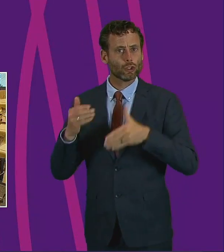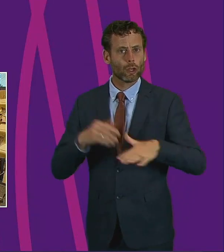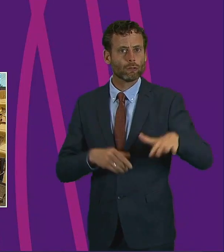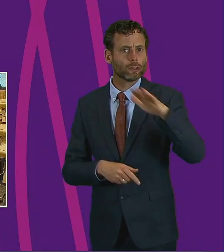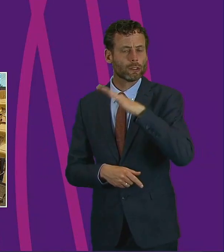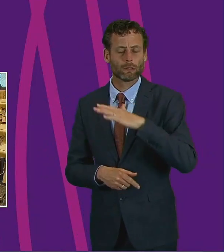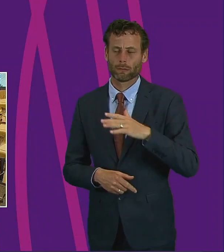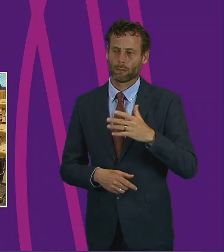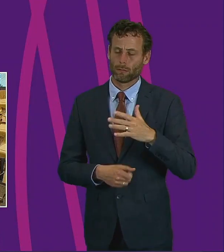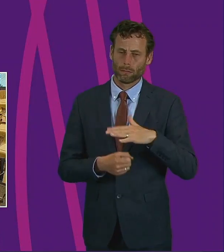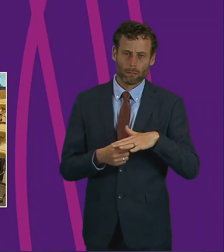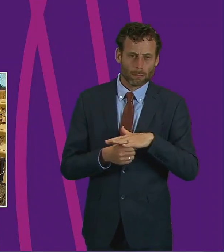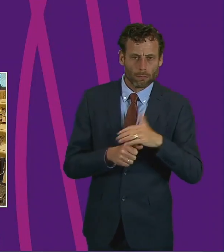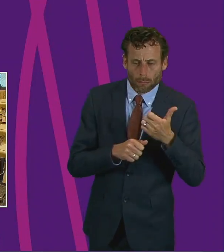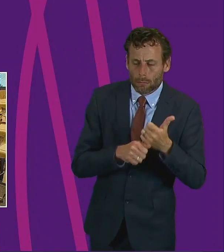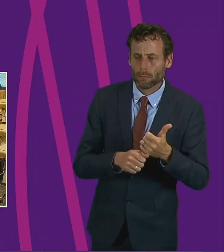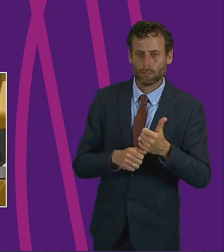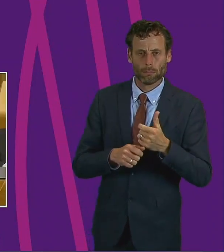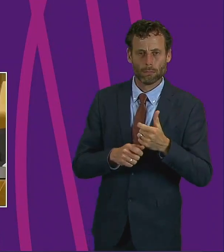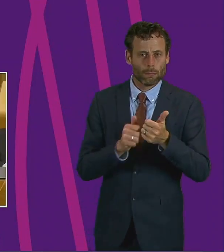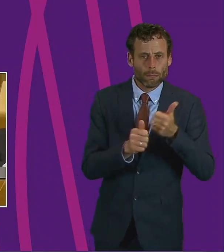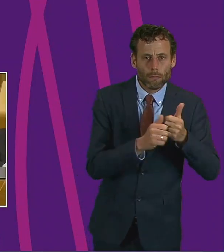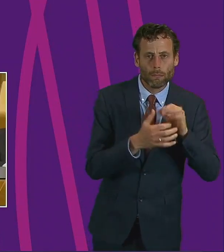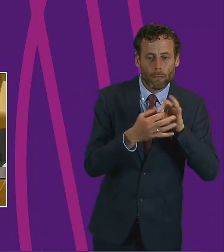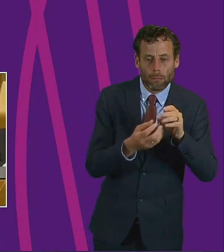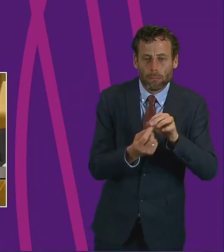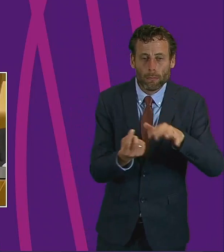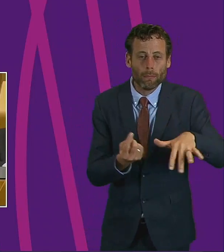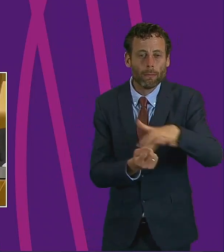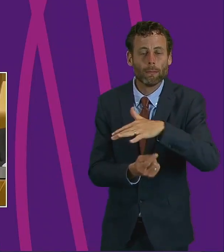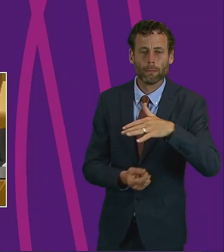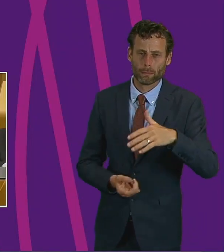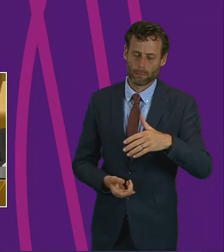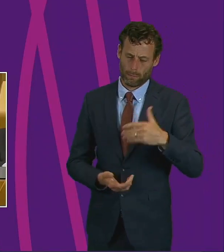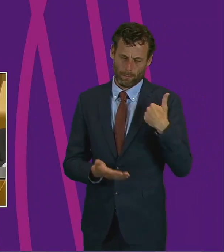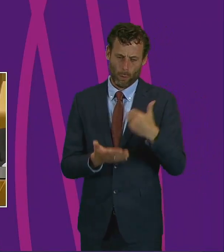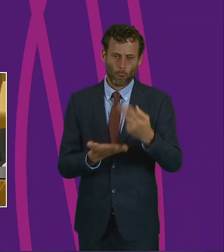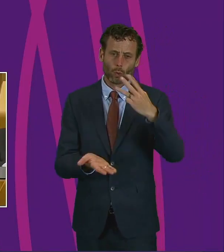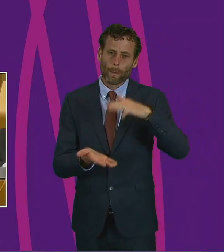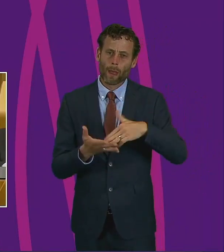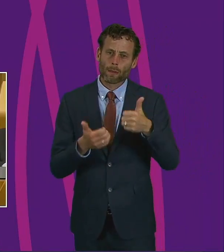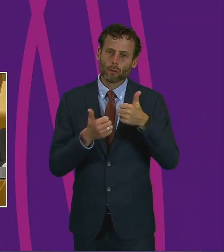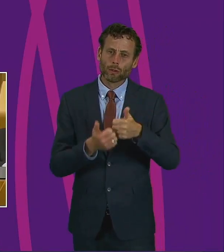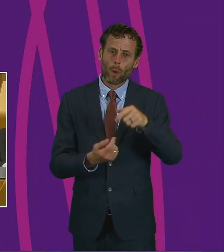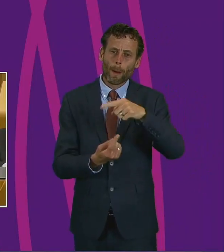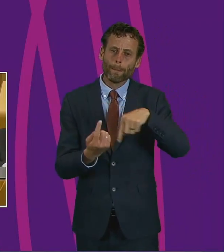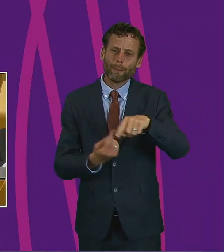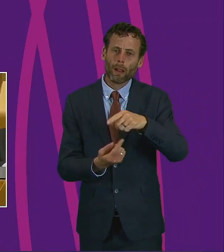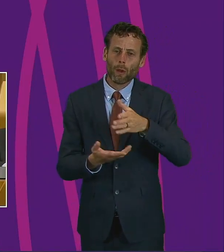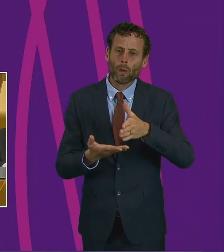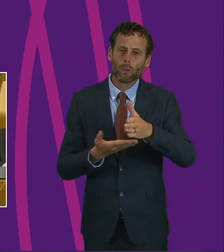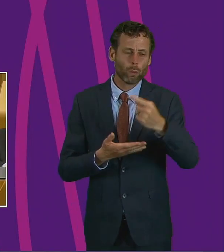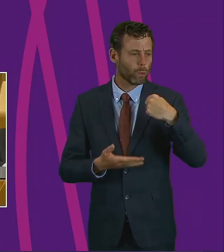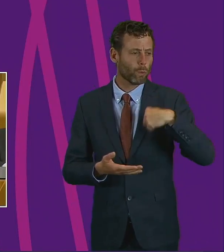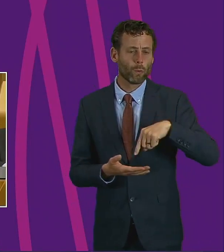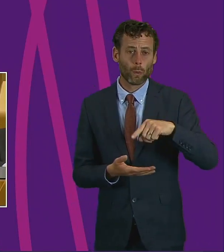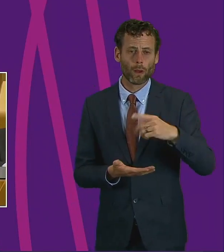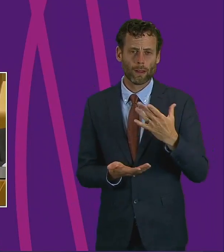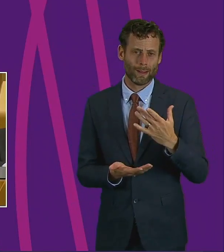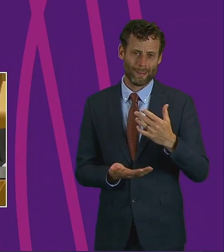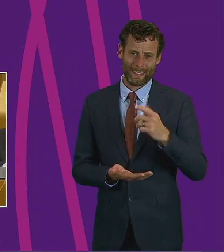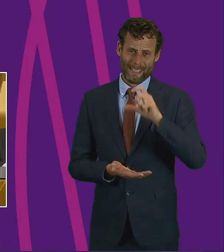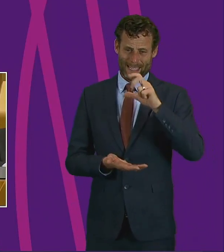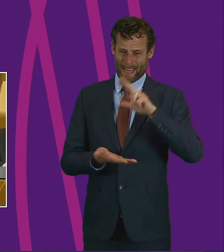government and social enterprises for their extraordinary efforts over the past two months in supporting communities. As we well know, the virus has exposed